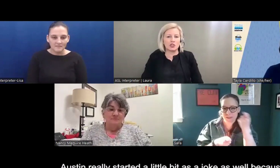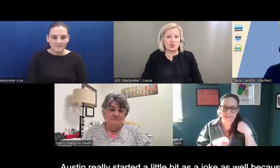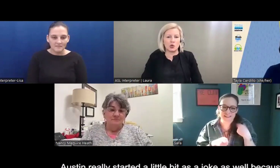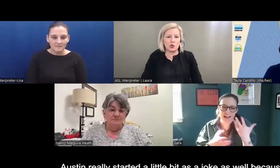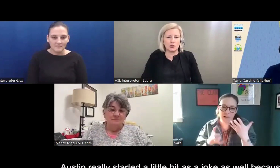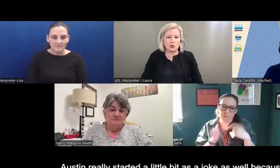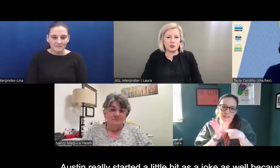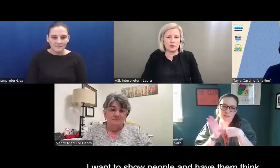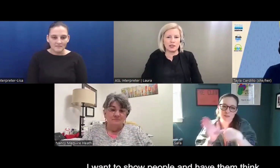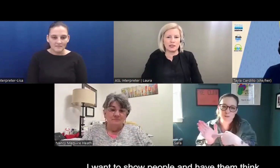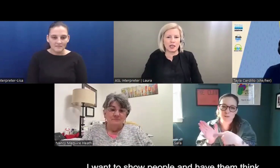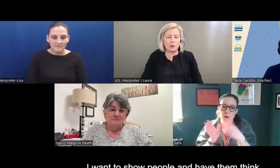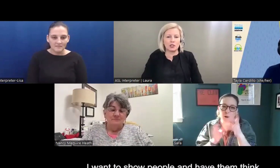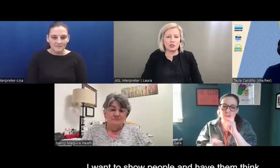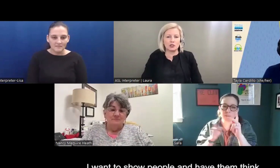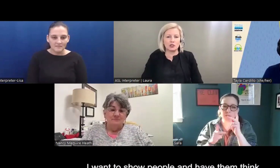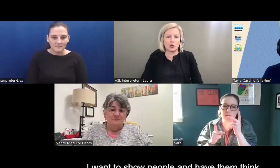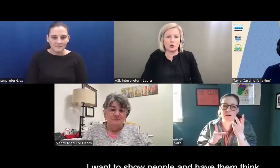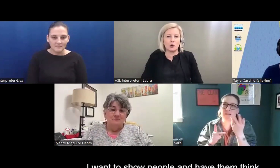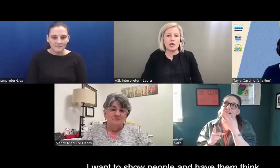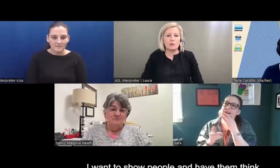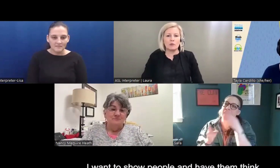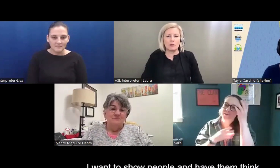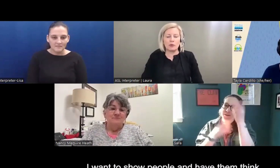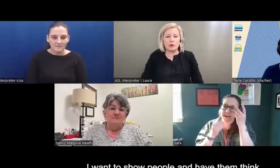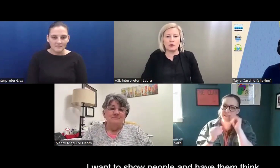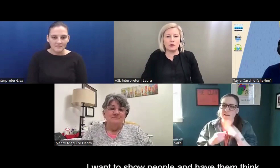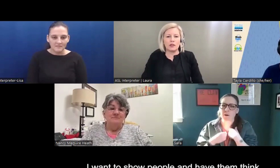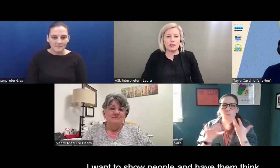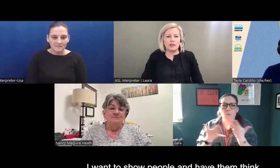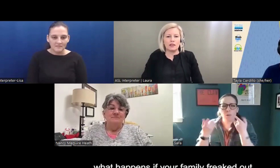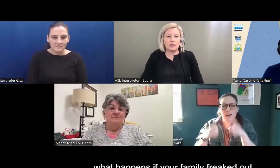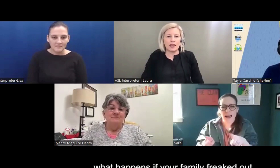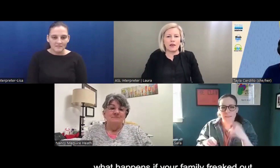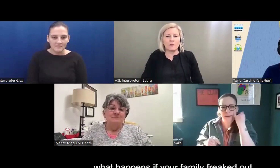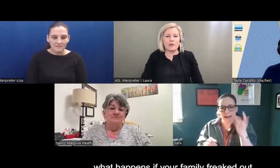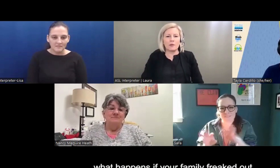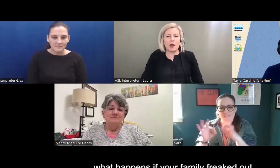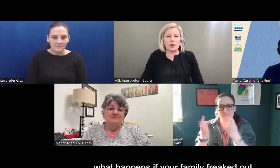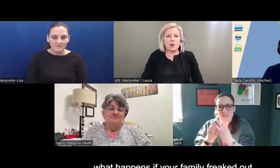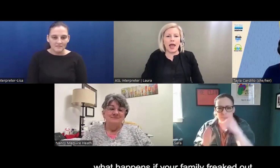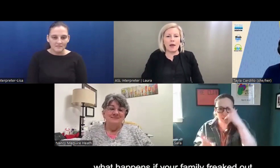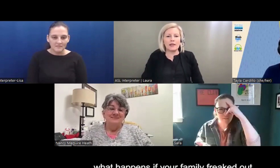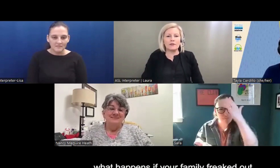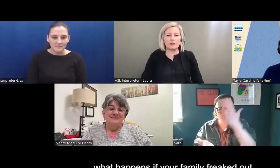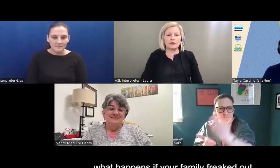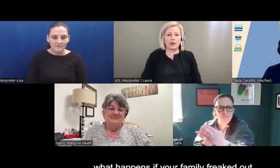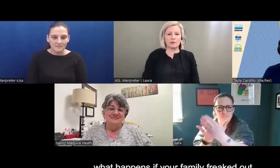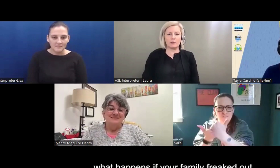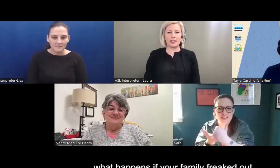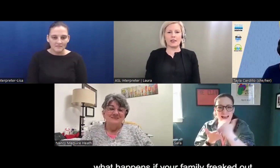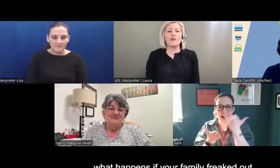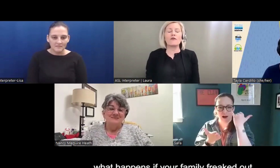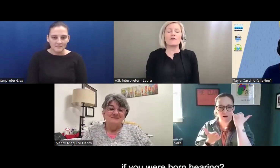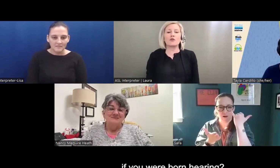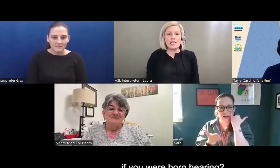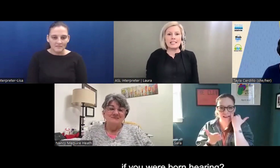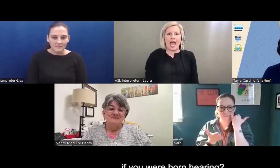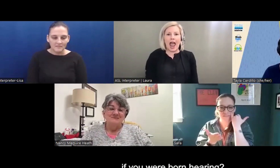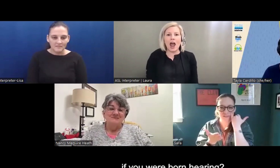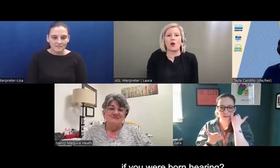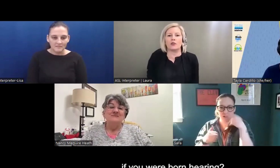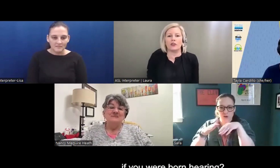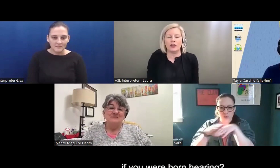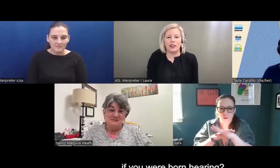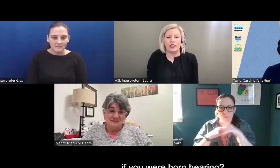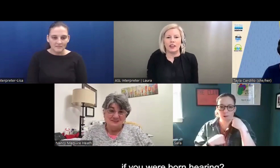as a joke too, because I wanted to show people and have them think about like, what happened if your family freaked